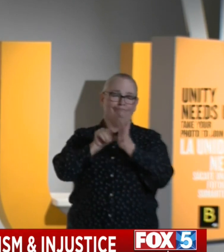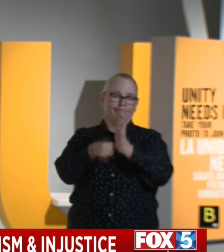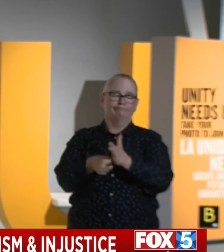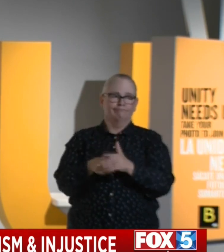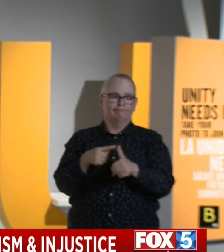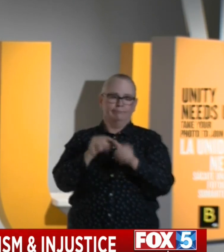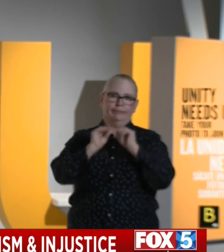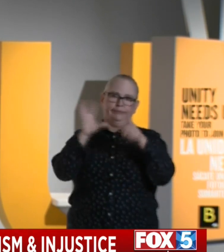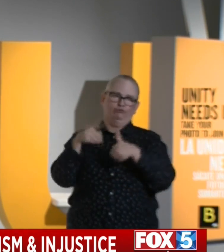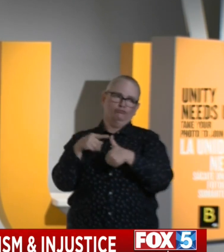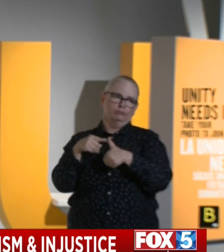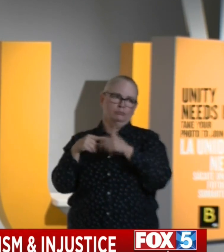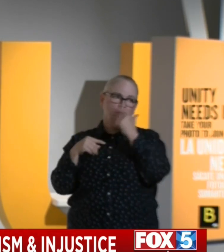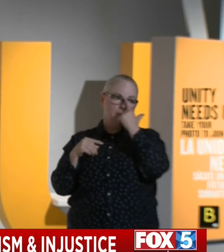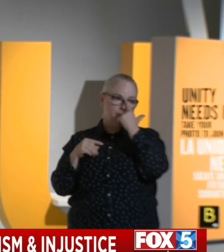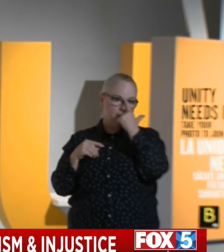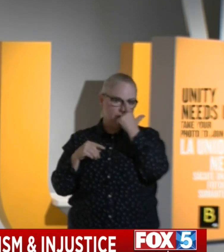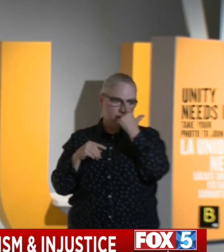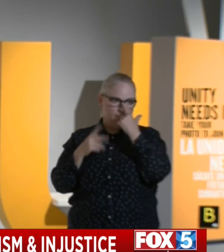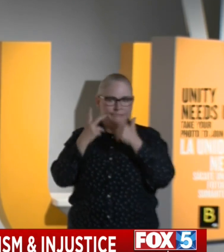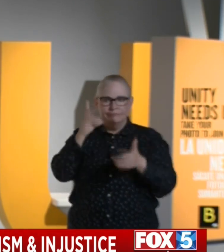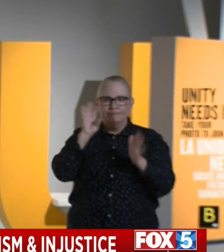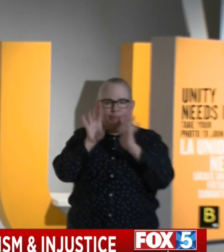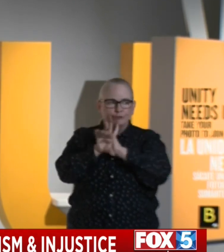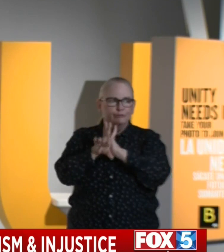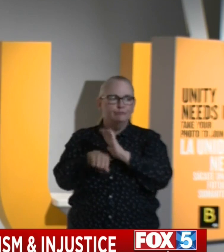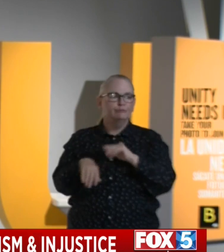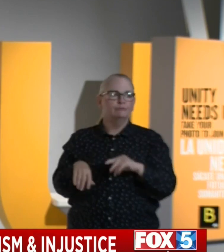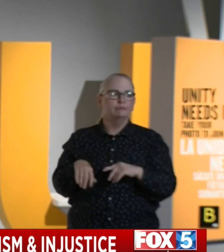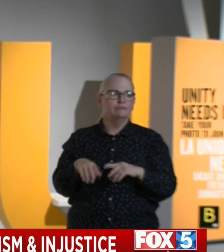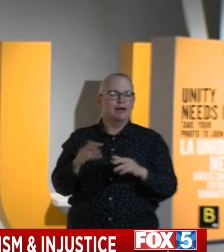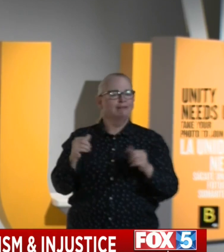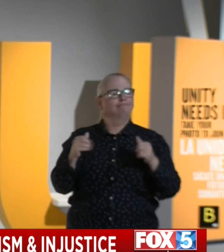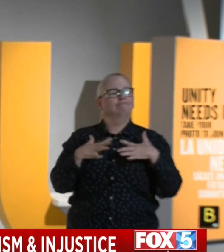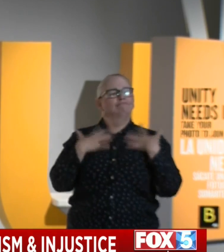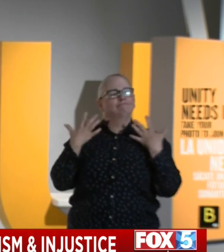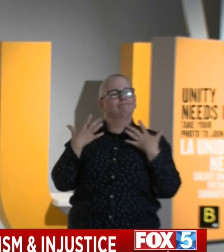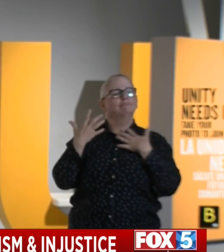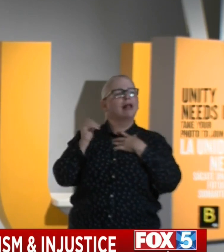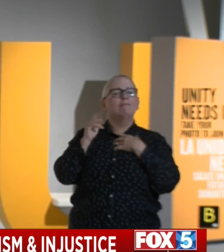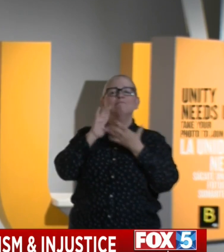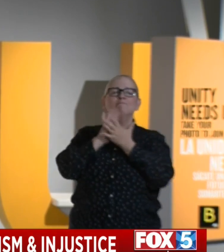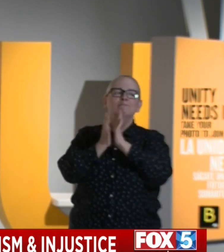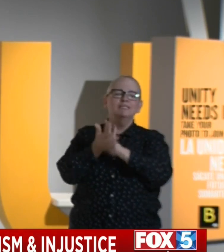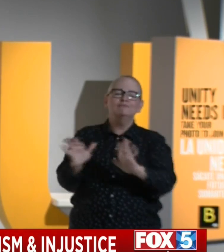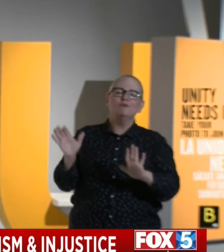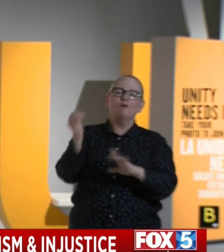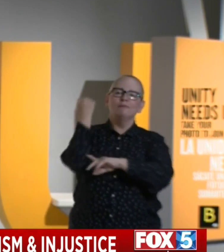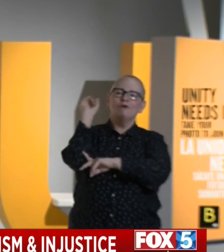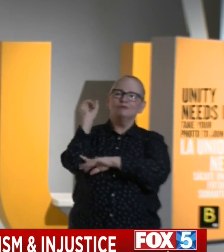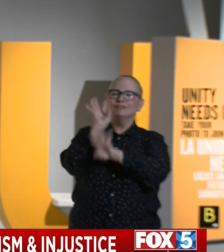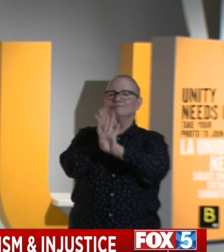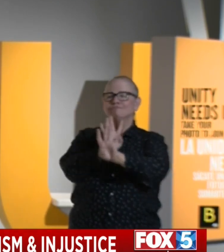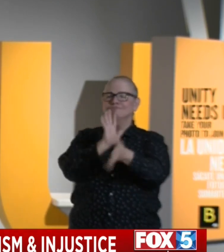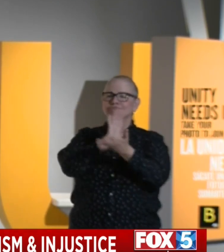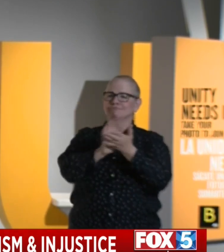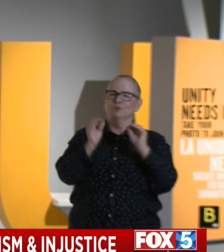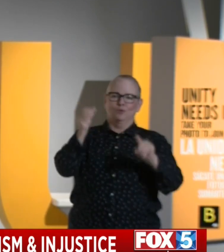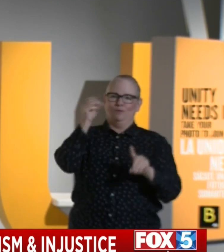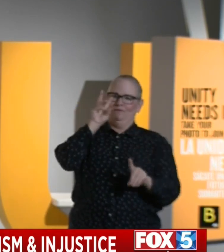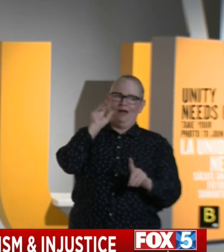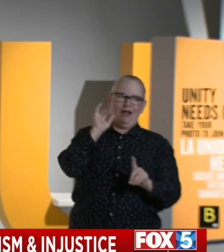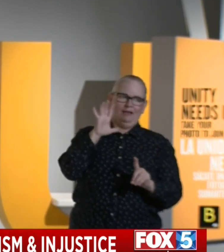having seen images, uh, that inspired me of peaceful protests, that protesters have the right